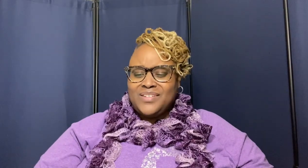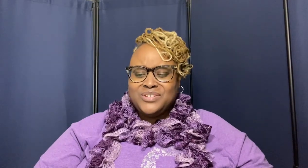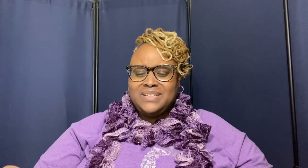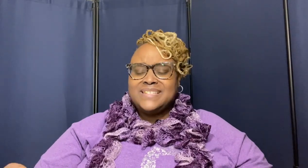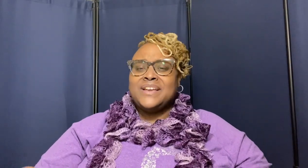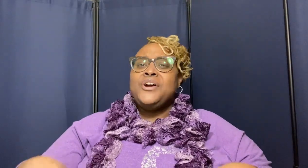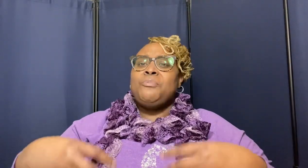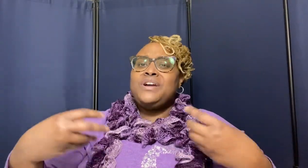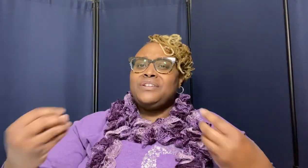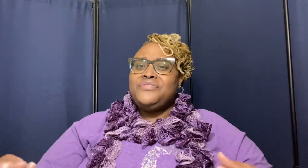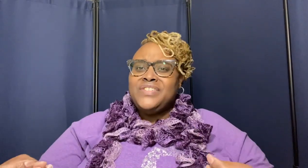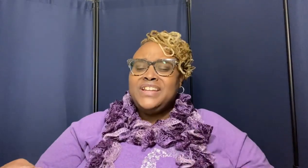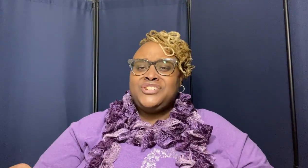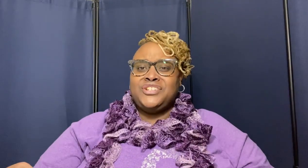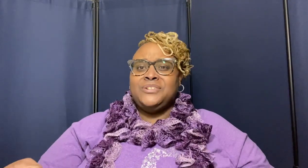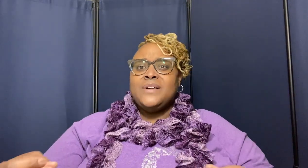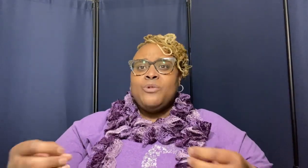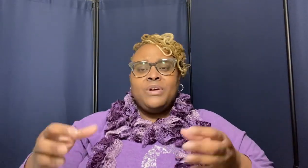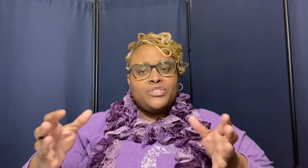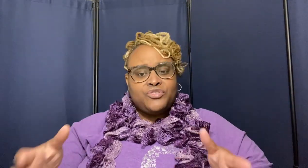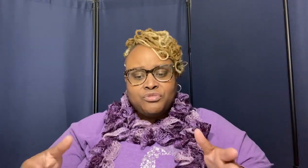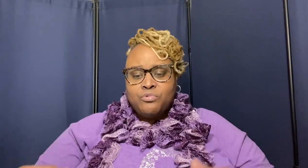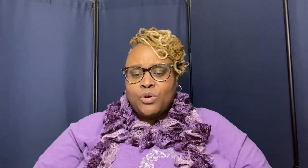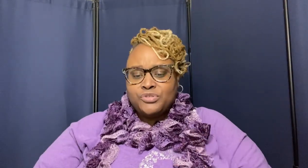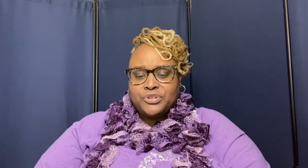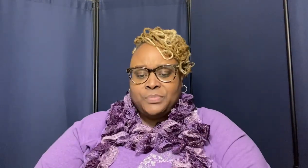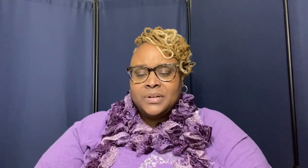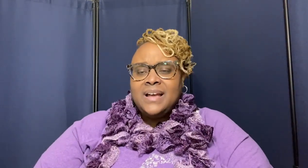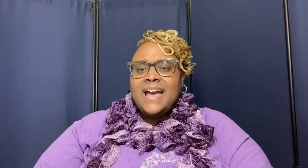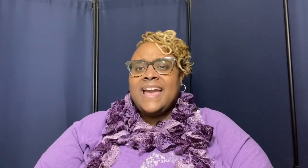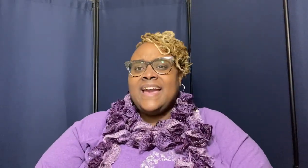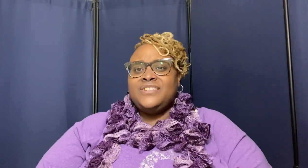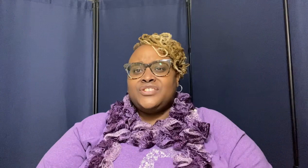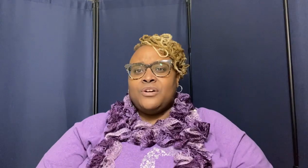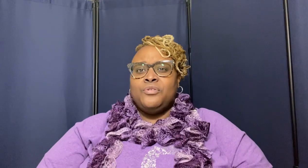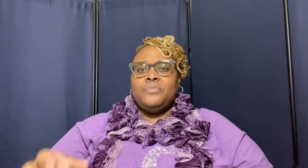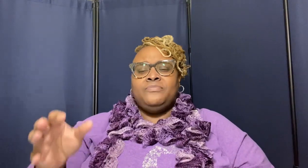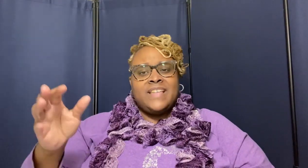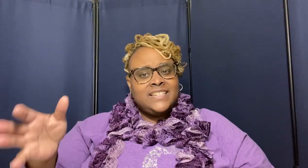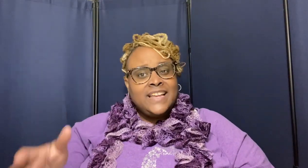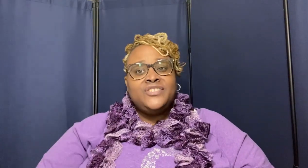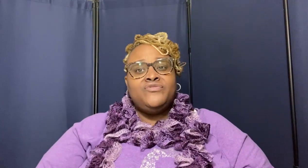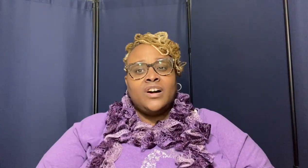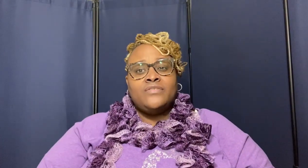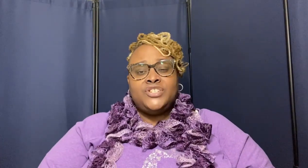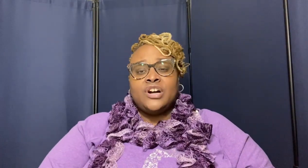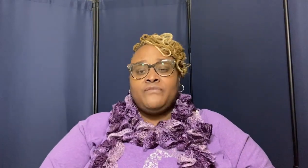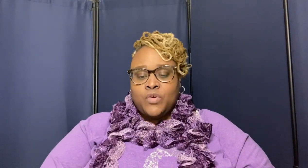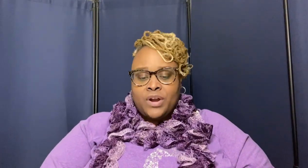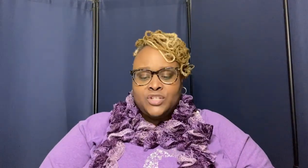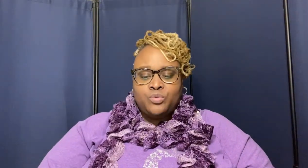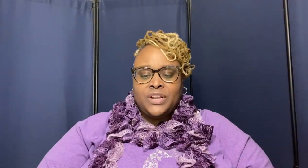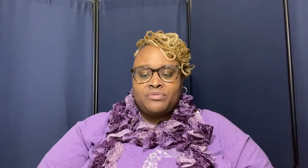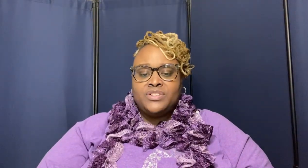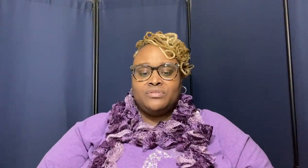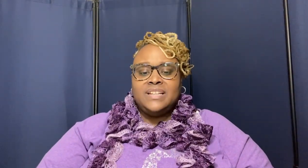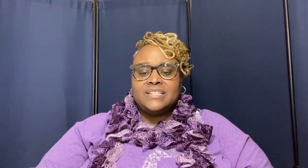so listen we're gonna finish up with the true worshiper and so that's in um john 4 and 23 so listen